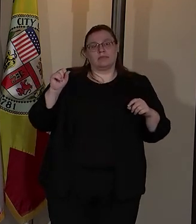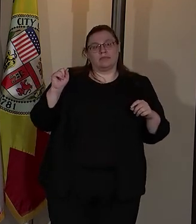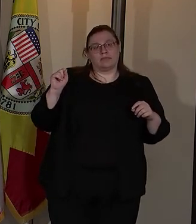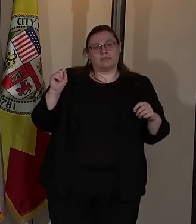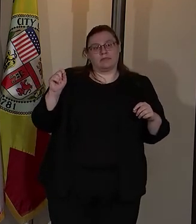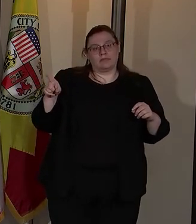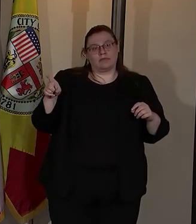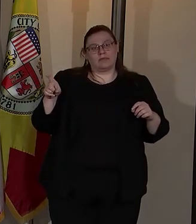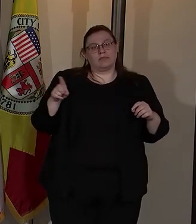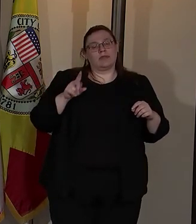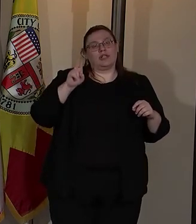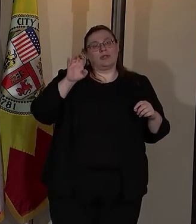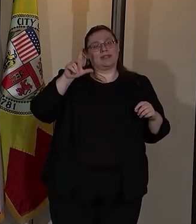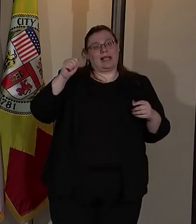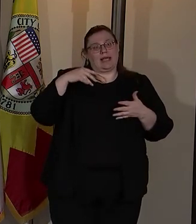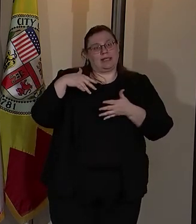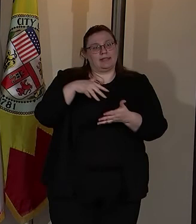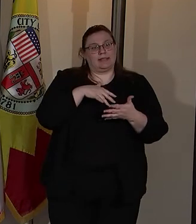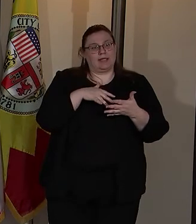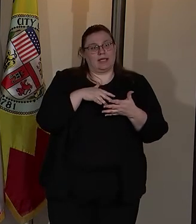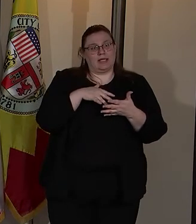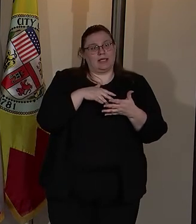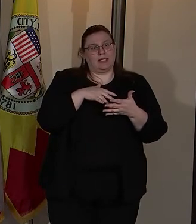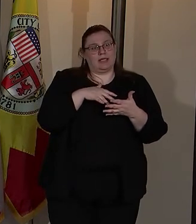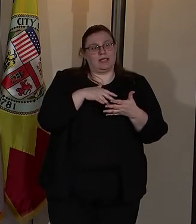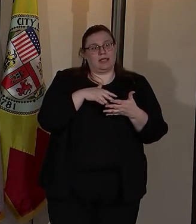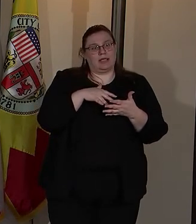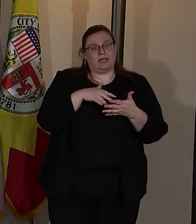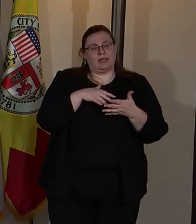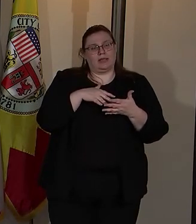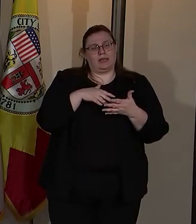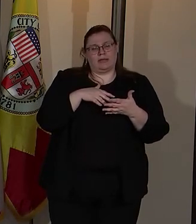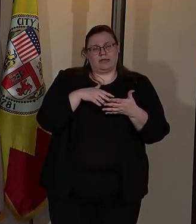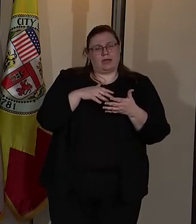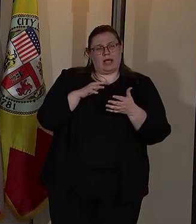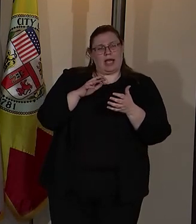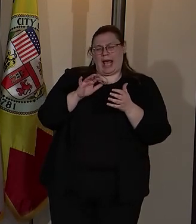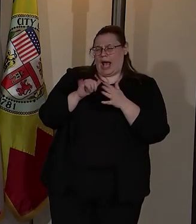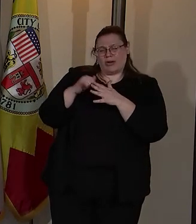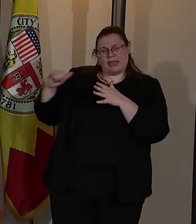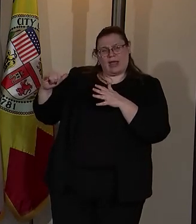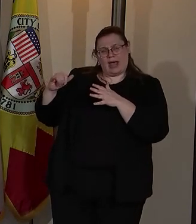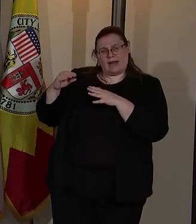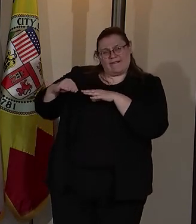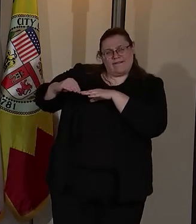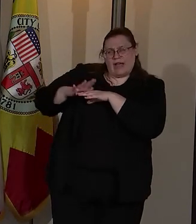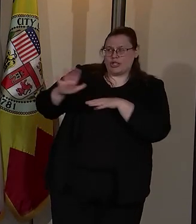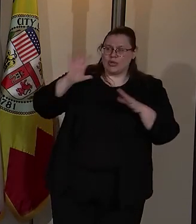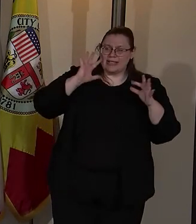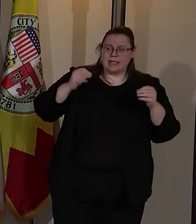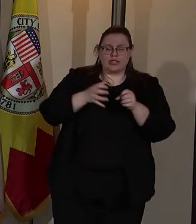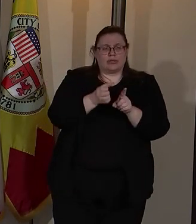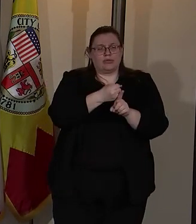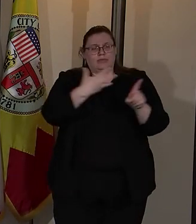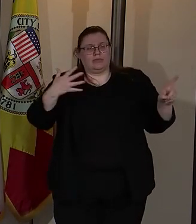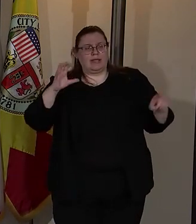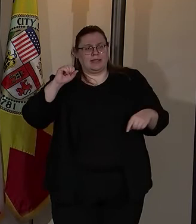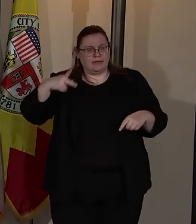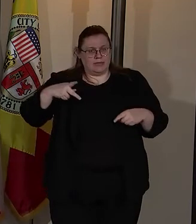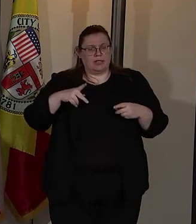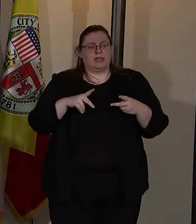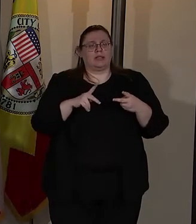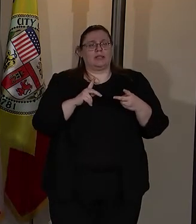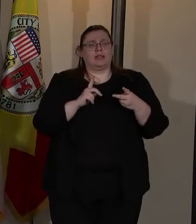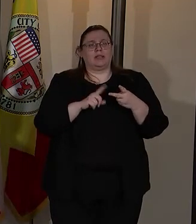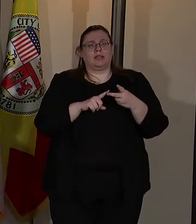the UCLA study. What role did that play in your decision to expand CSP? And what